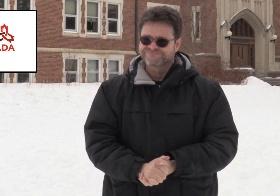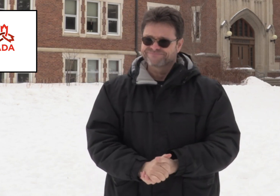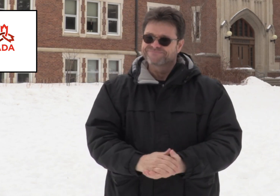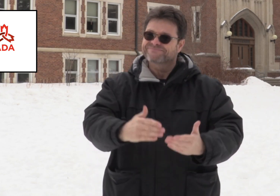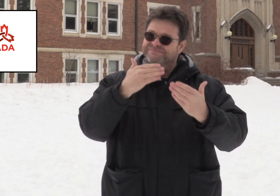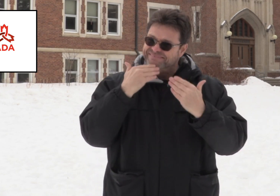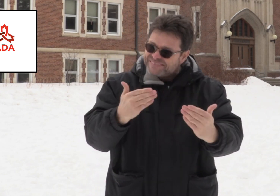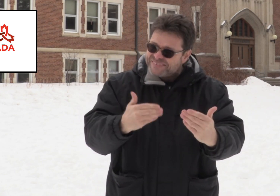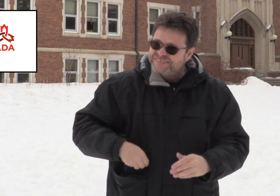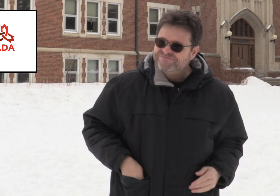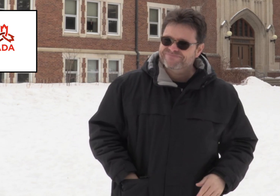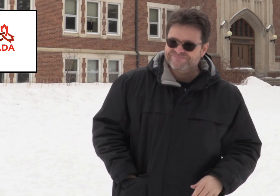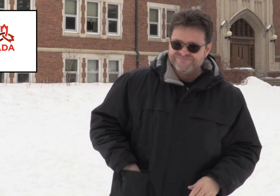attend. Thank you.